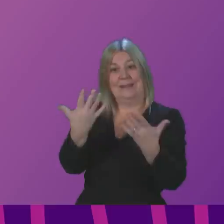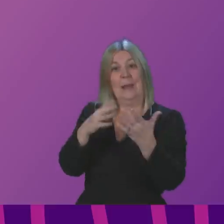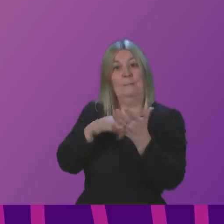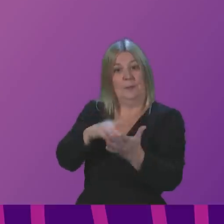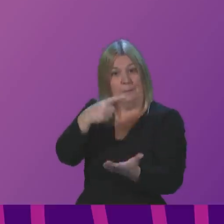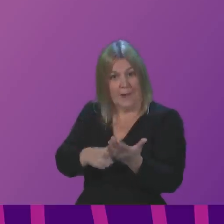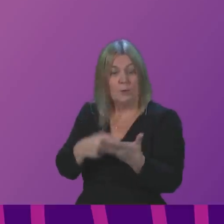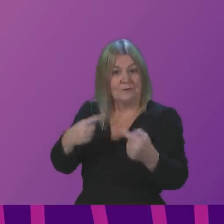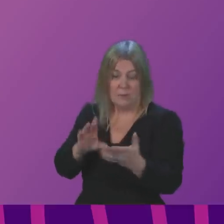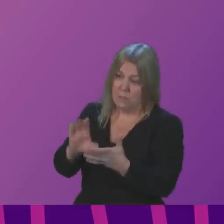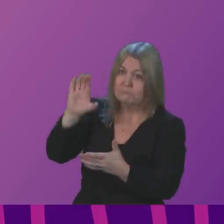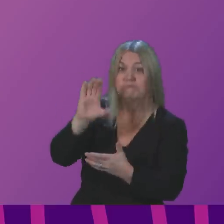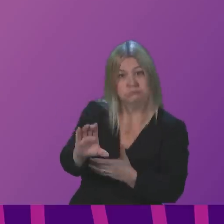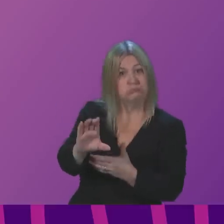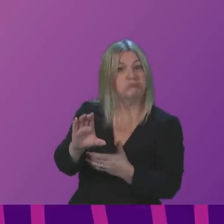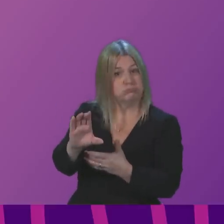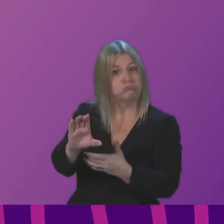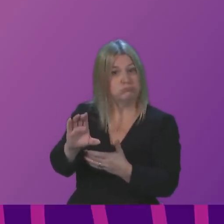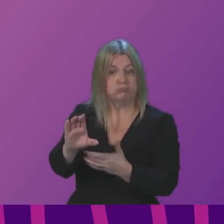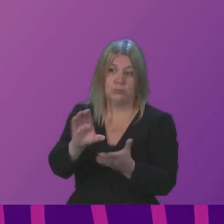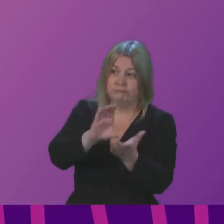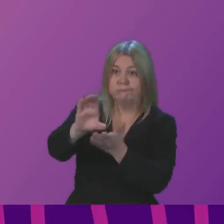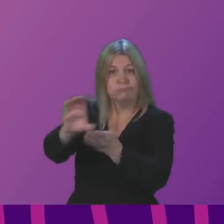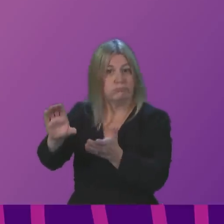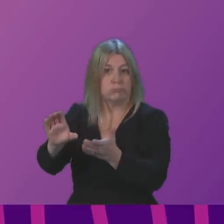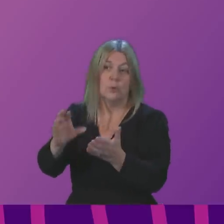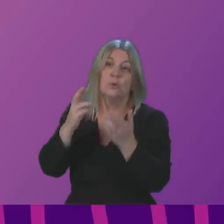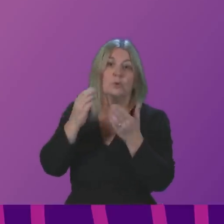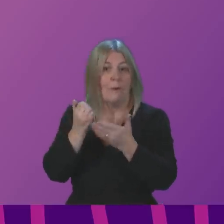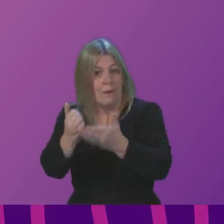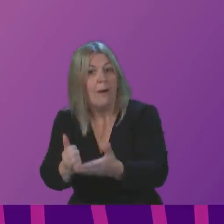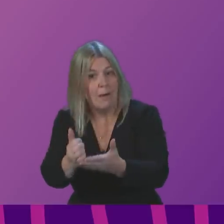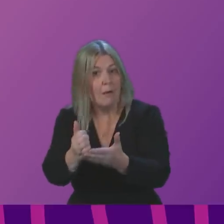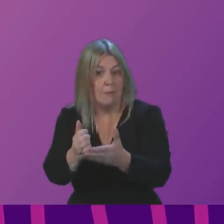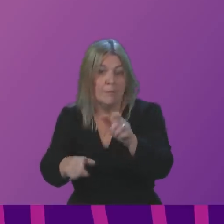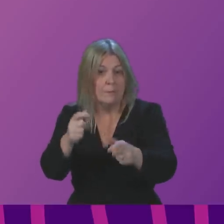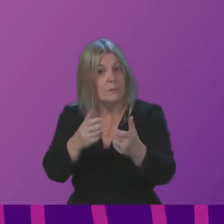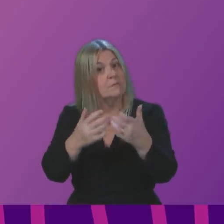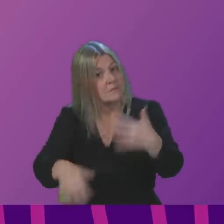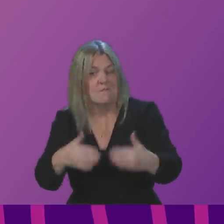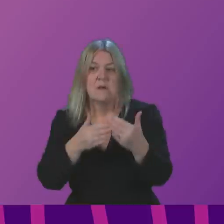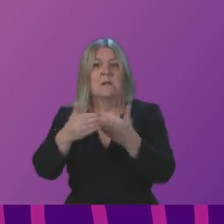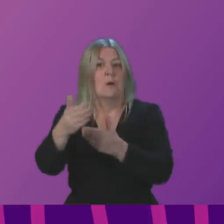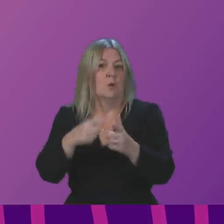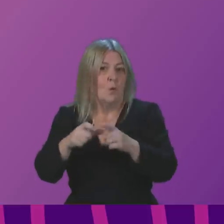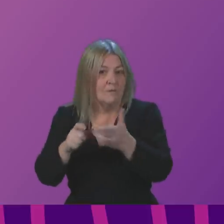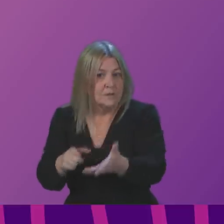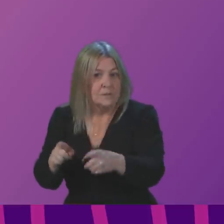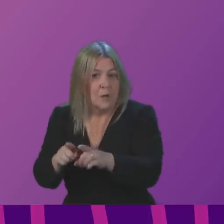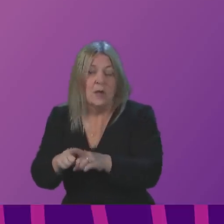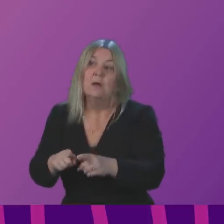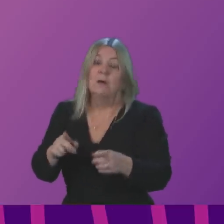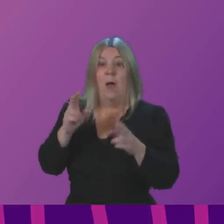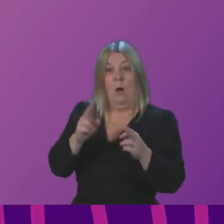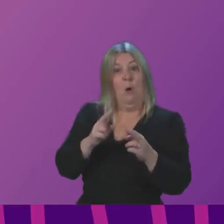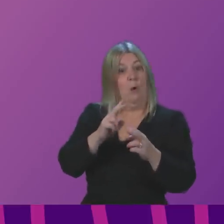commitment there. I fully expect that there will be a requirement for additional financial support, not just in this budget, but perhaps for years